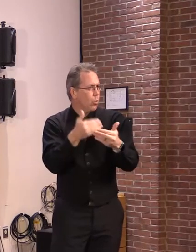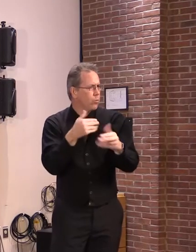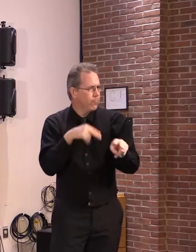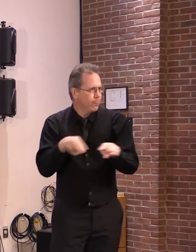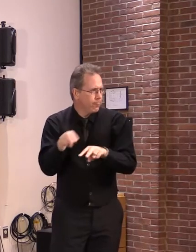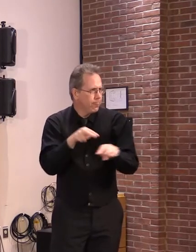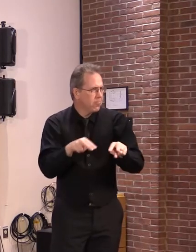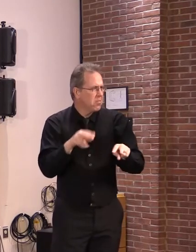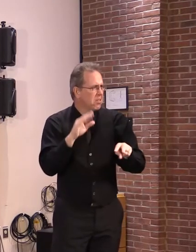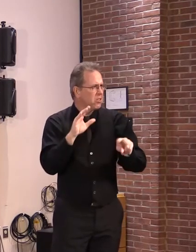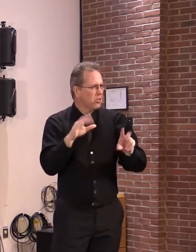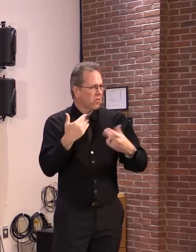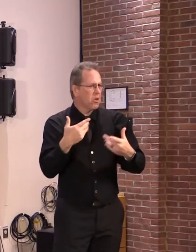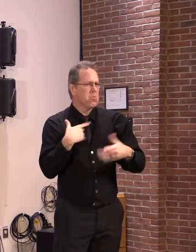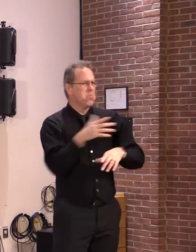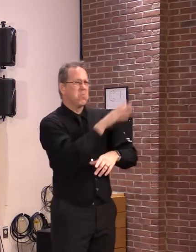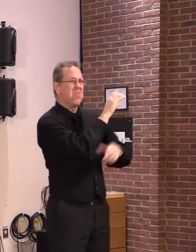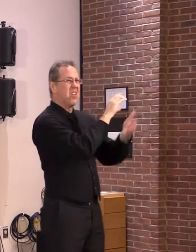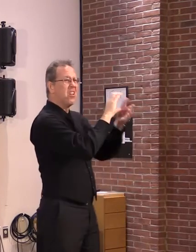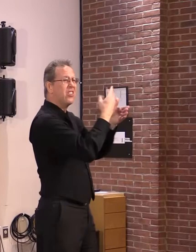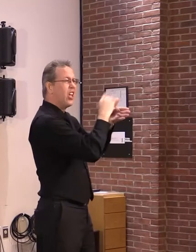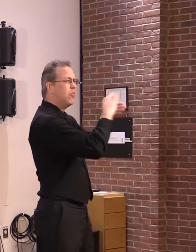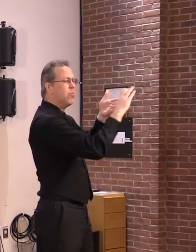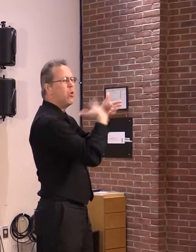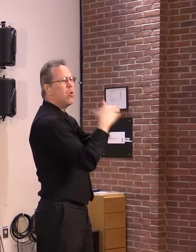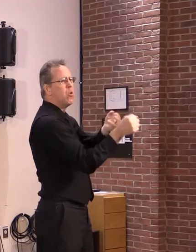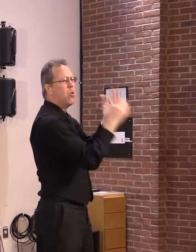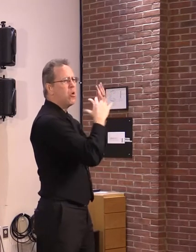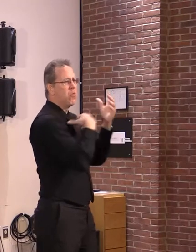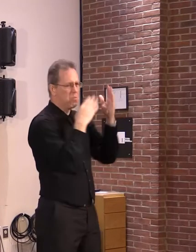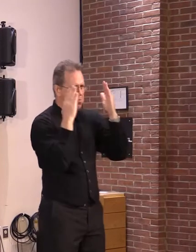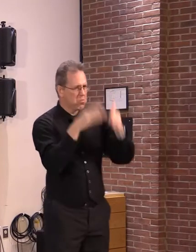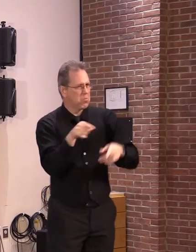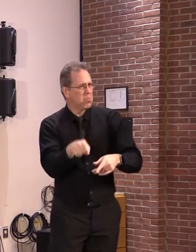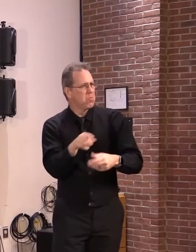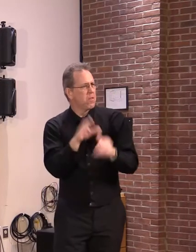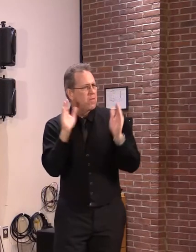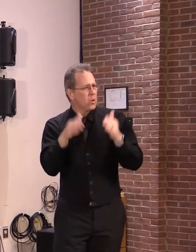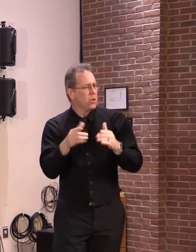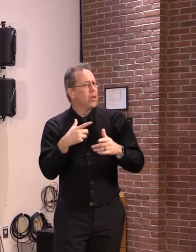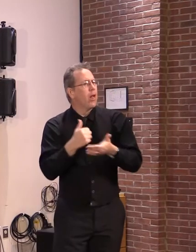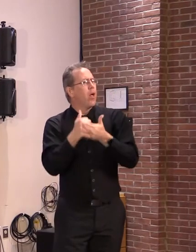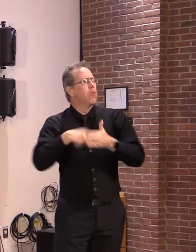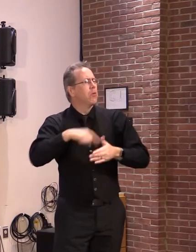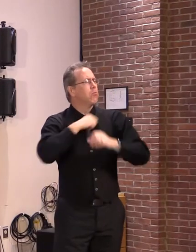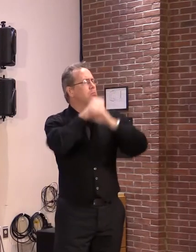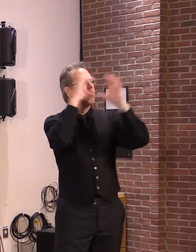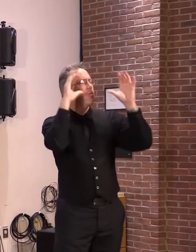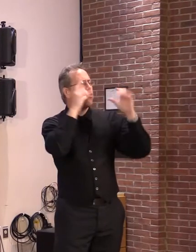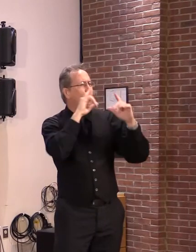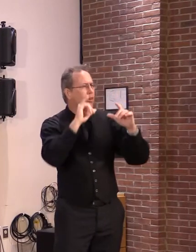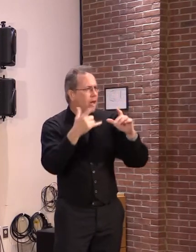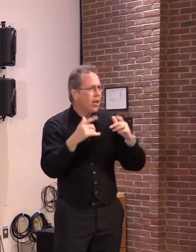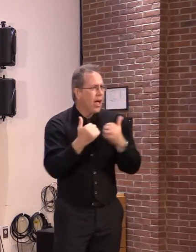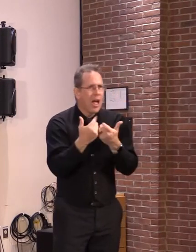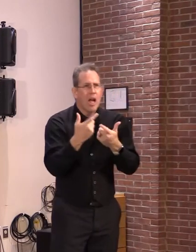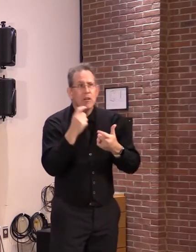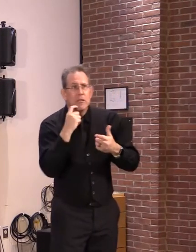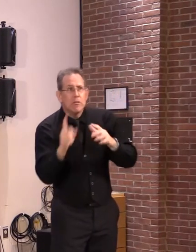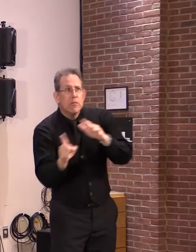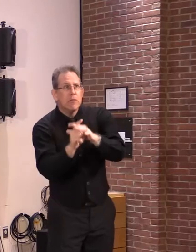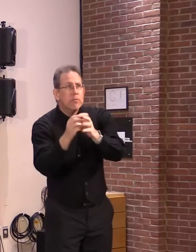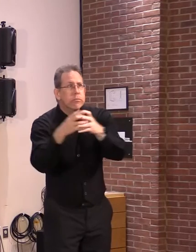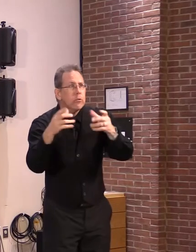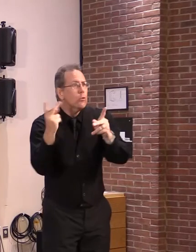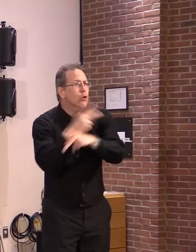because it does allow you to understand where emergency rooms and urgent care centers are seeing